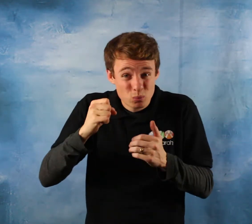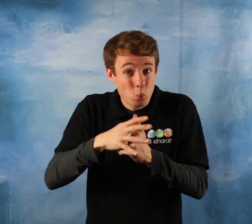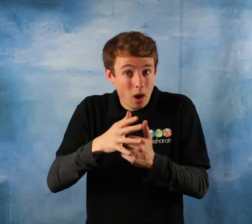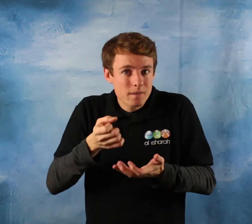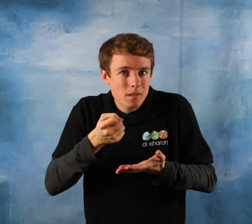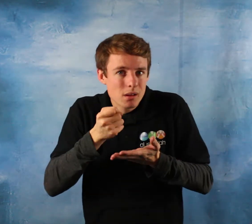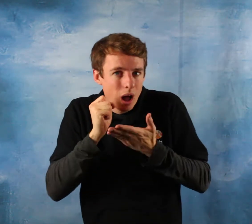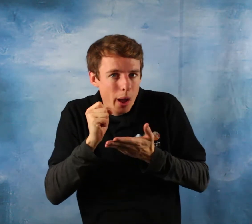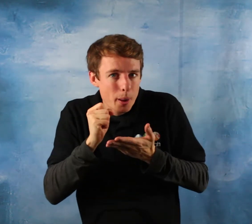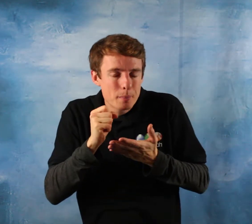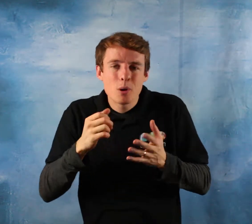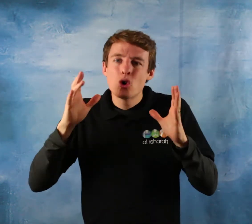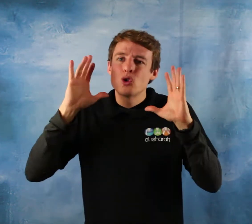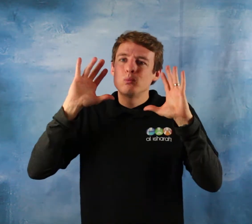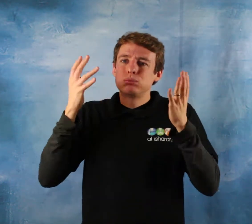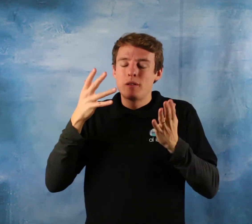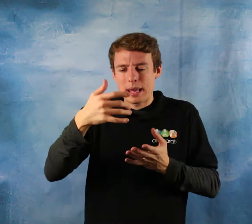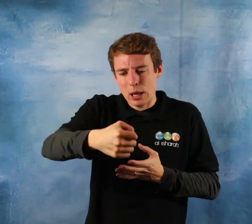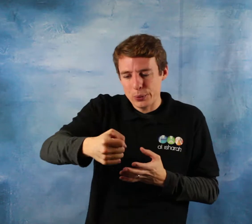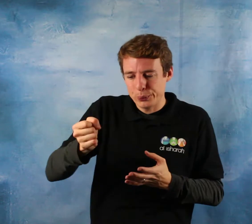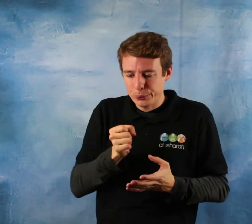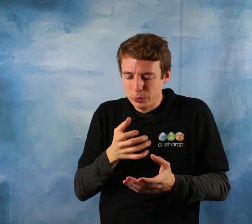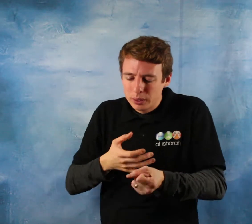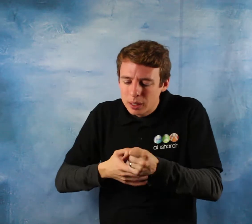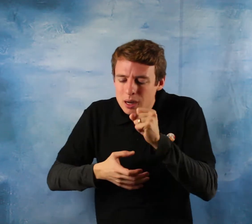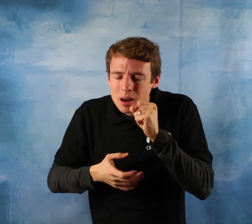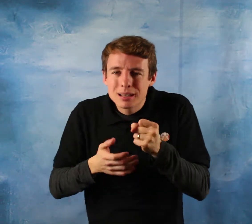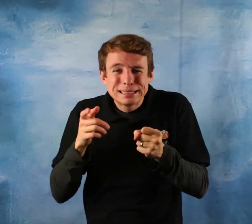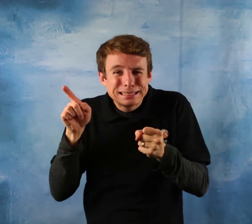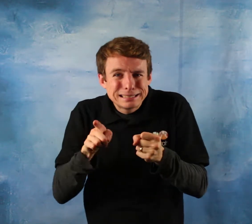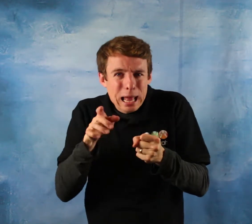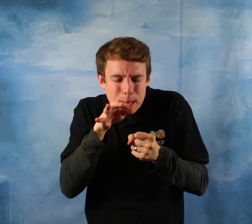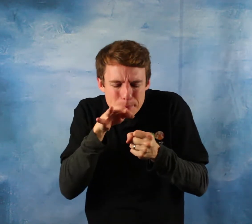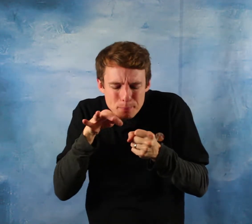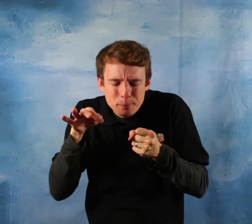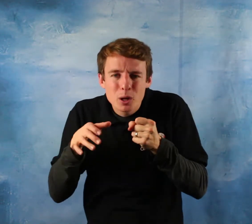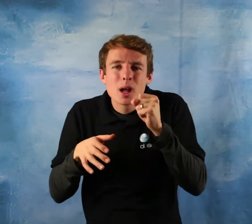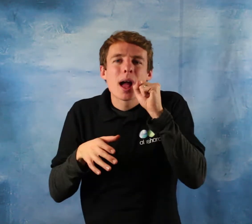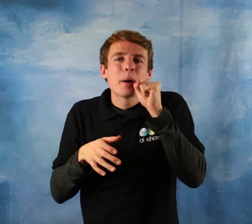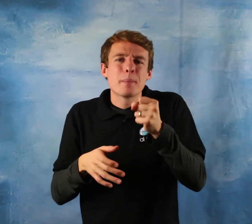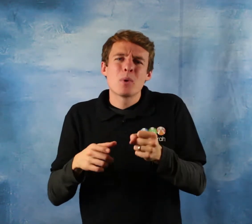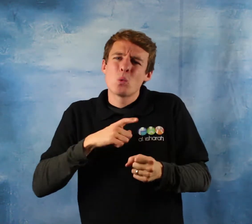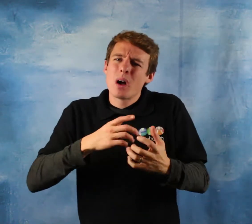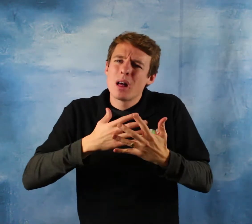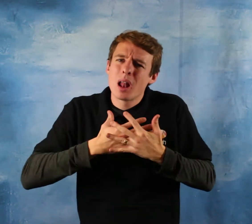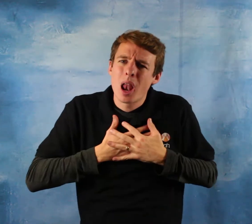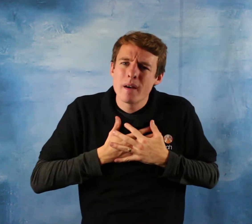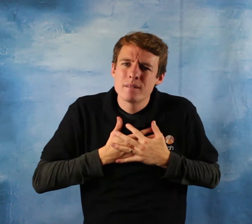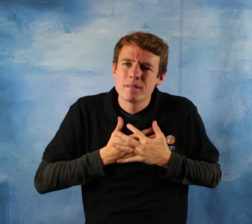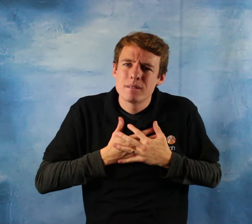wasallam would place the morsel of food from his hand to the mouth of his wife sallallahu alayhi wasallam and he says